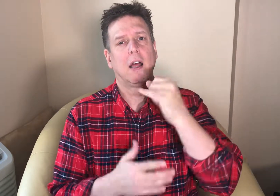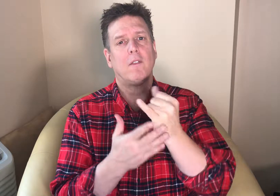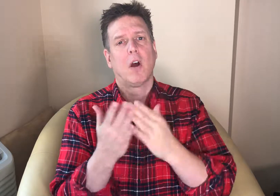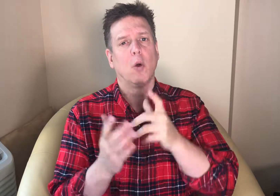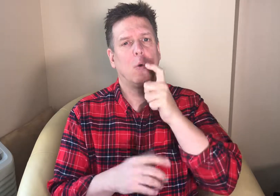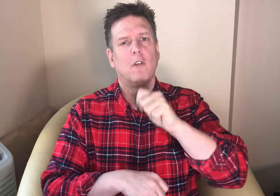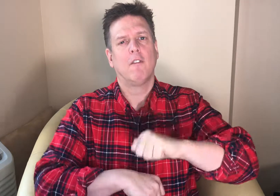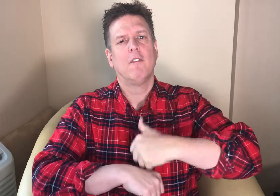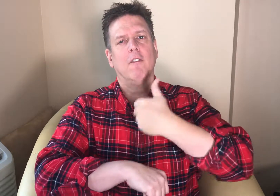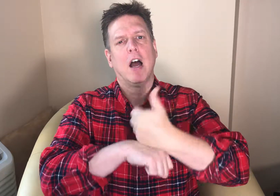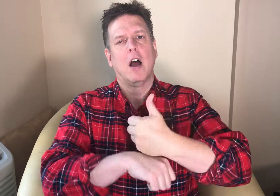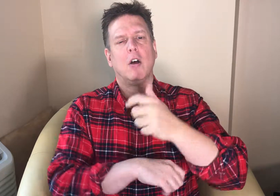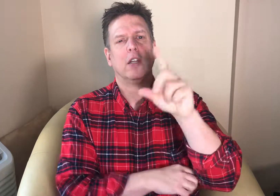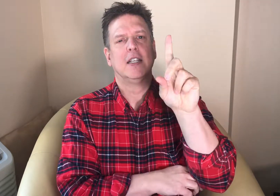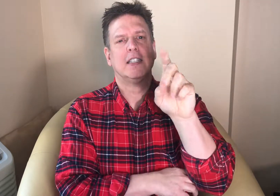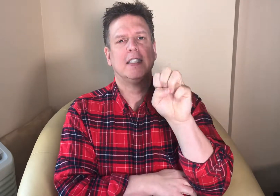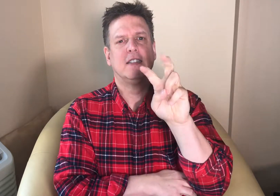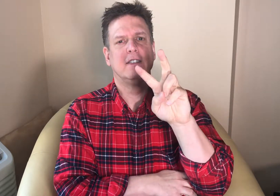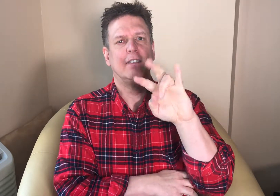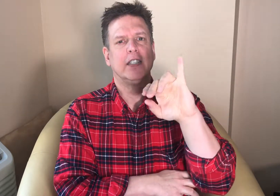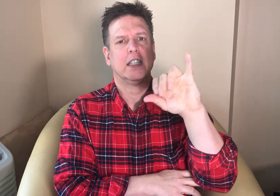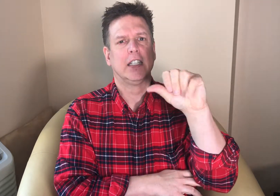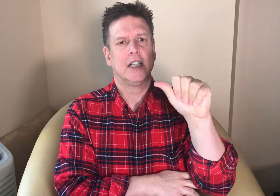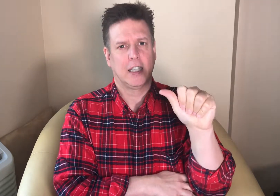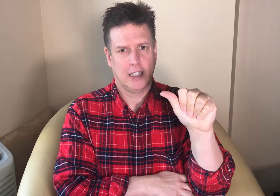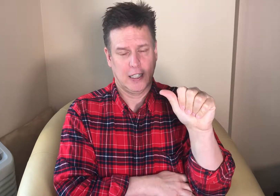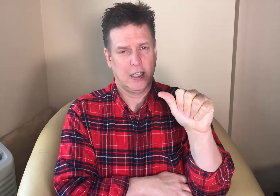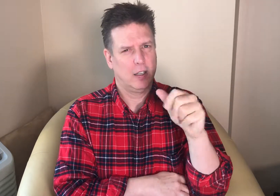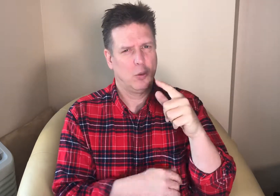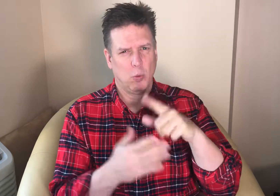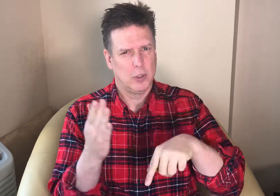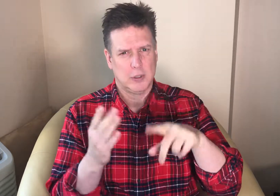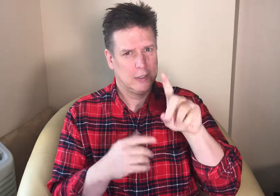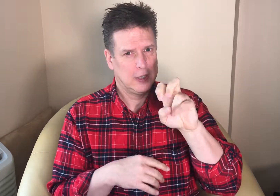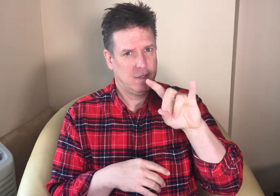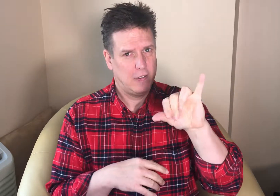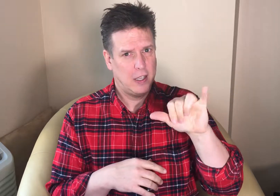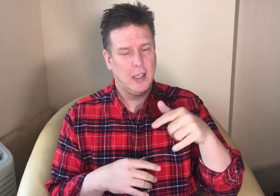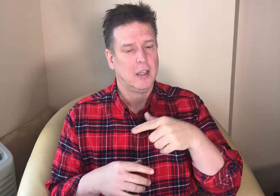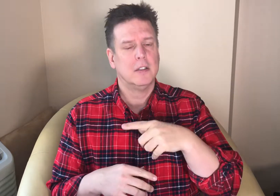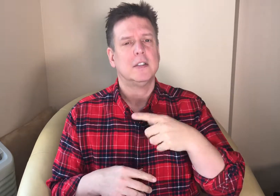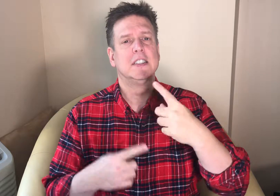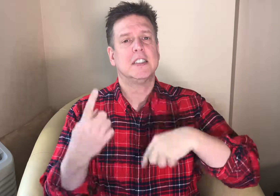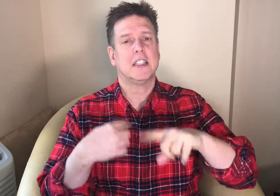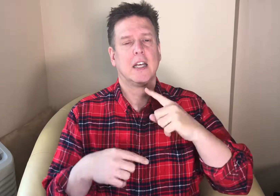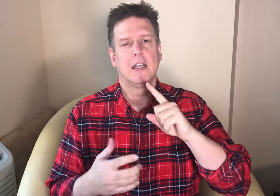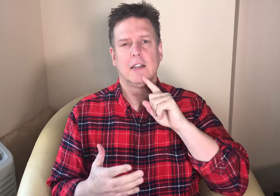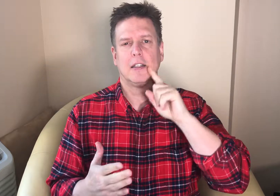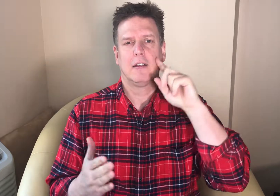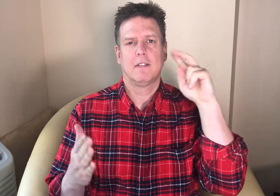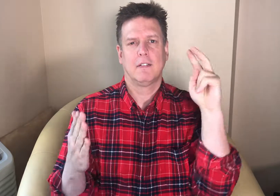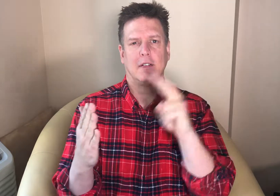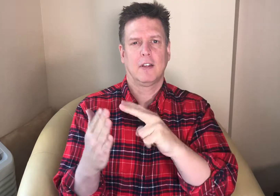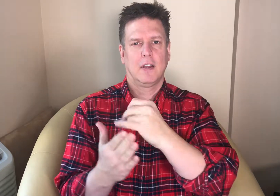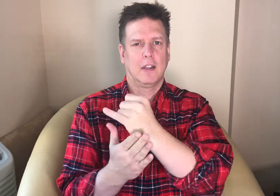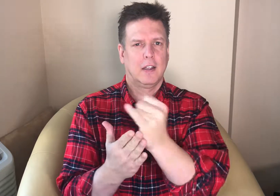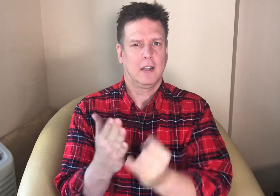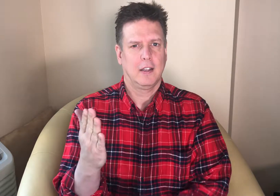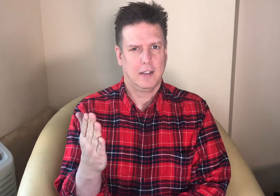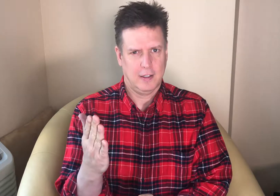of nine deaf artists who founded DeVIA so what's DeVIA well it's signed